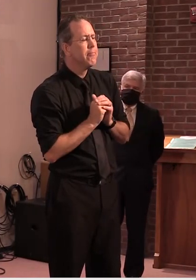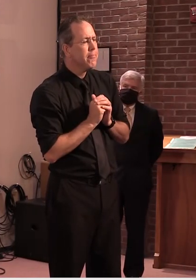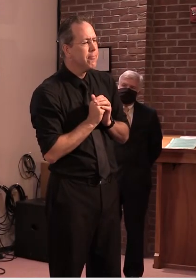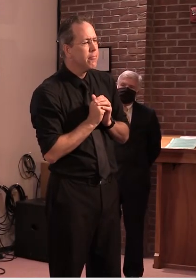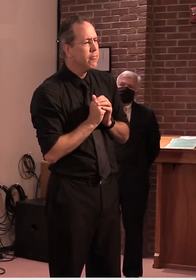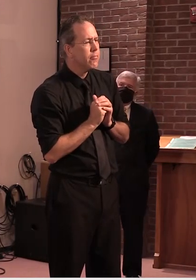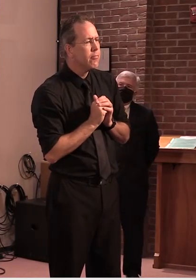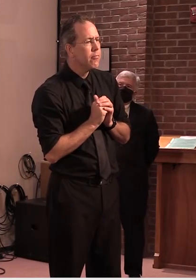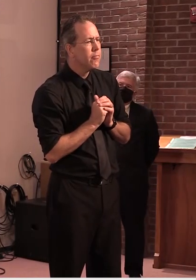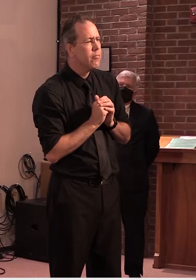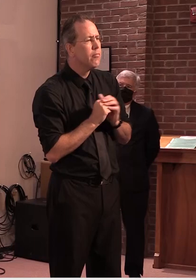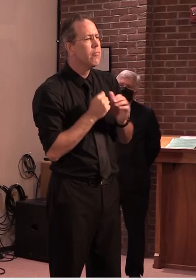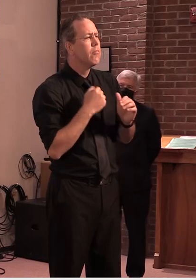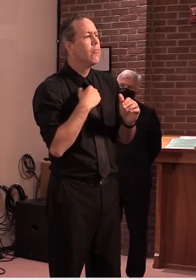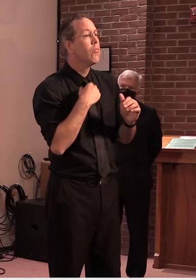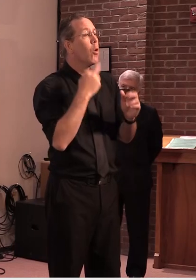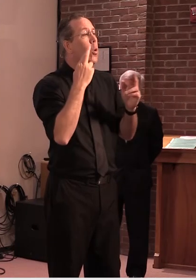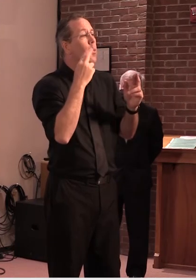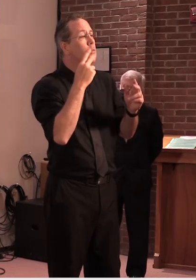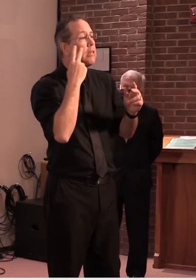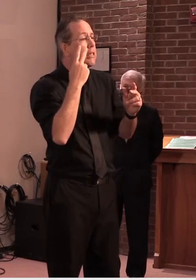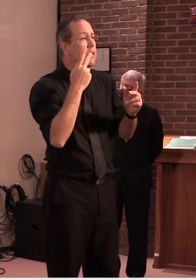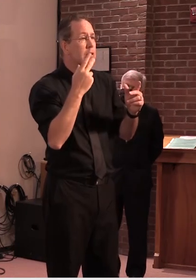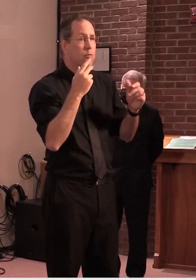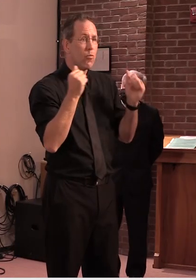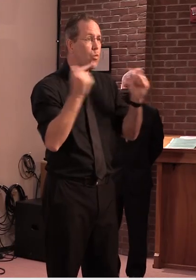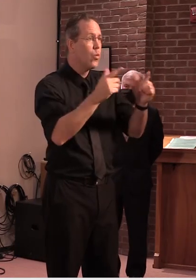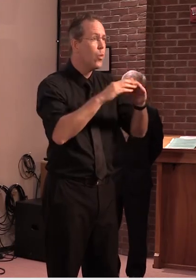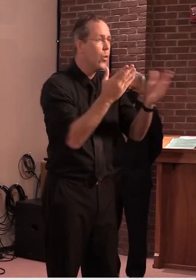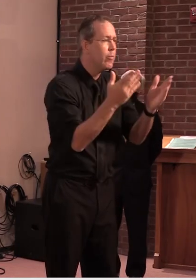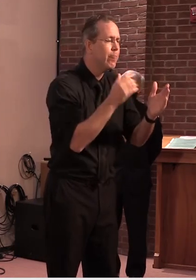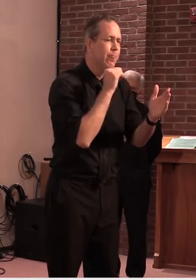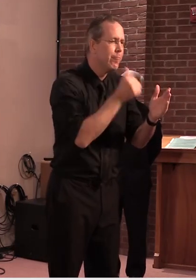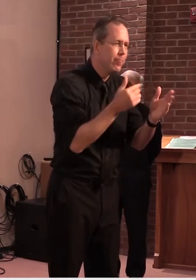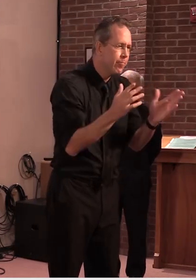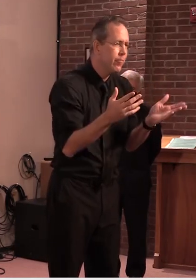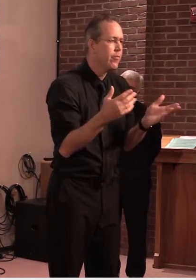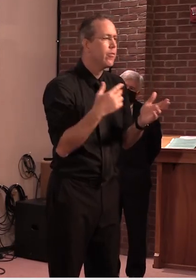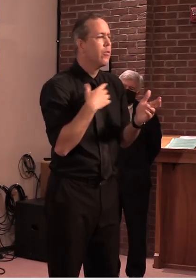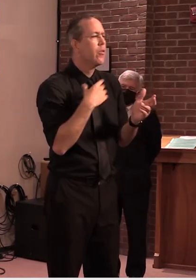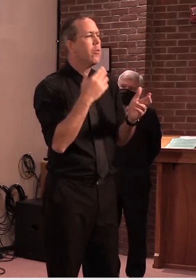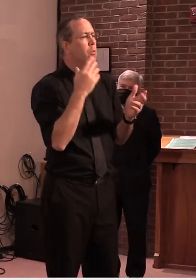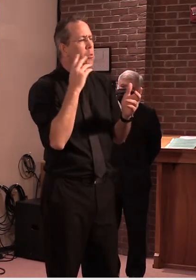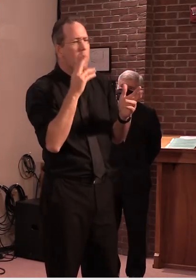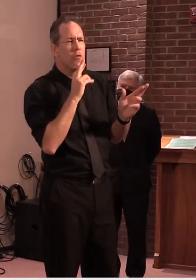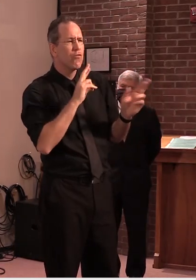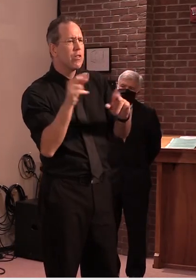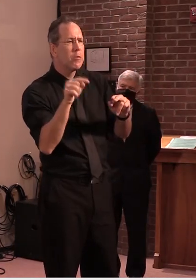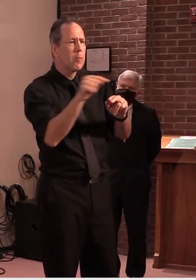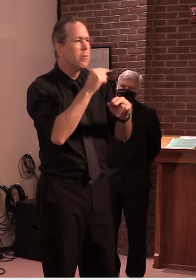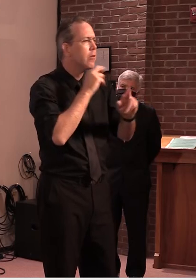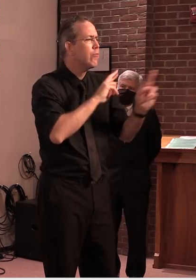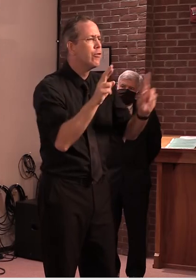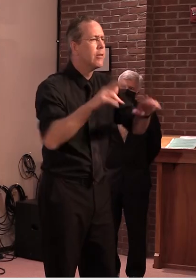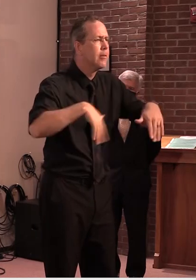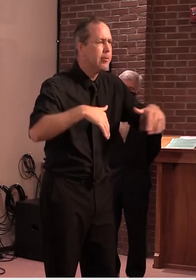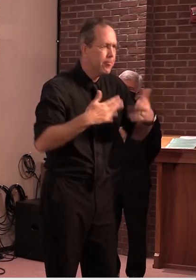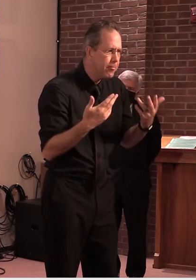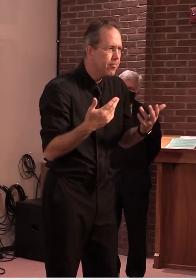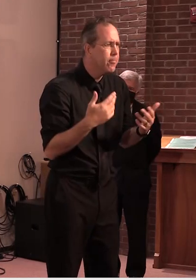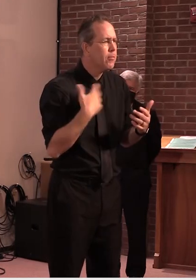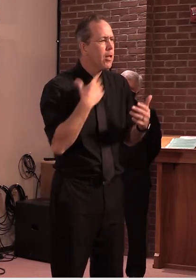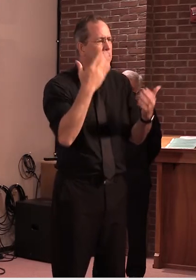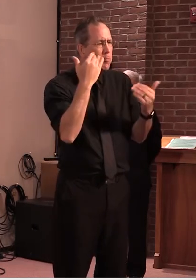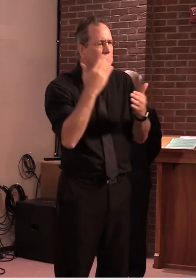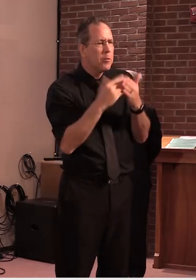before now but it just hasn't risen to that level and we're working at it and we hope again